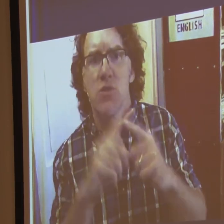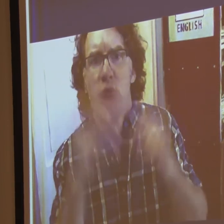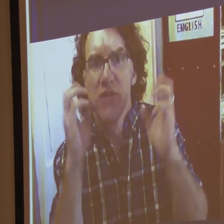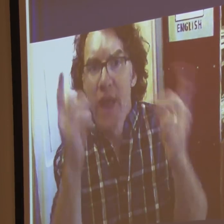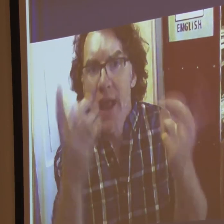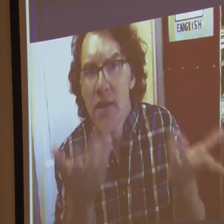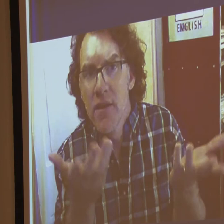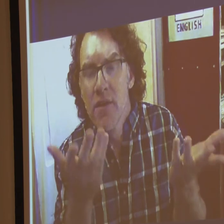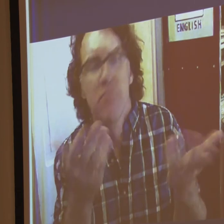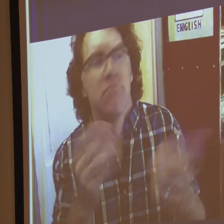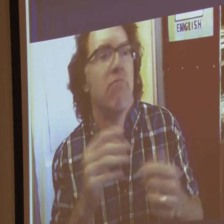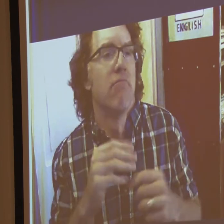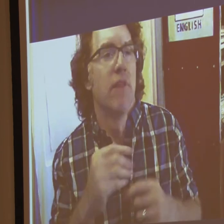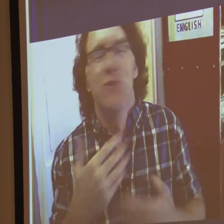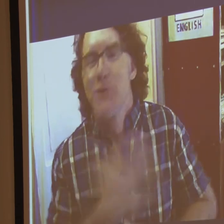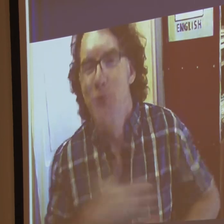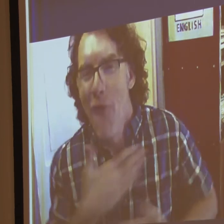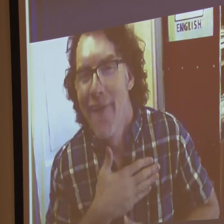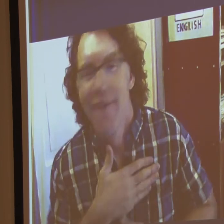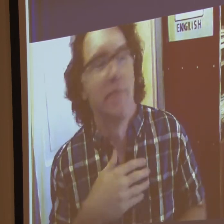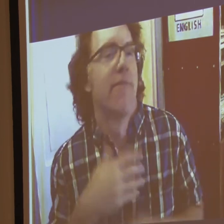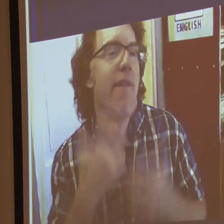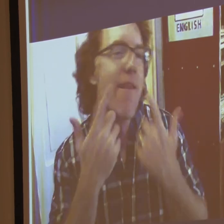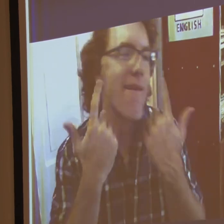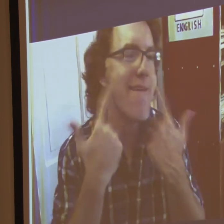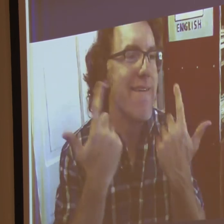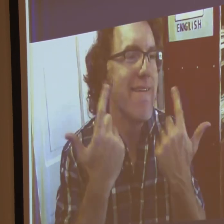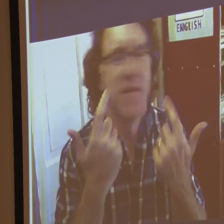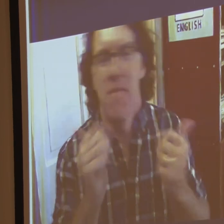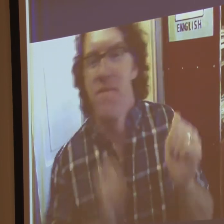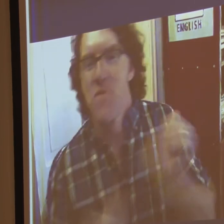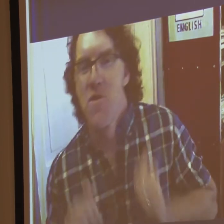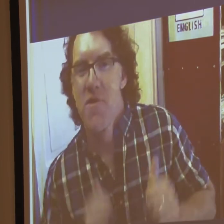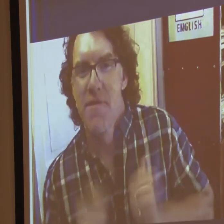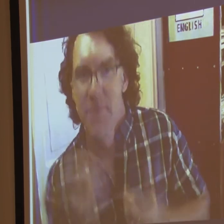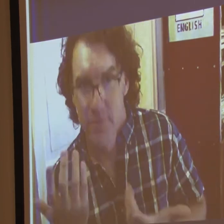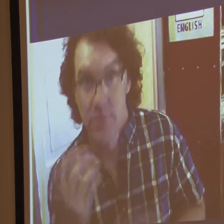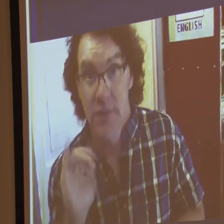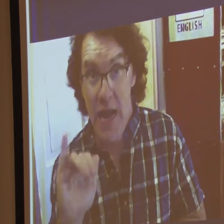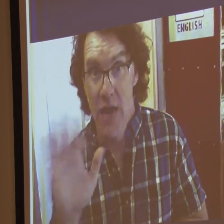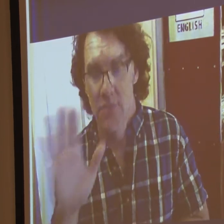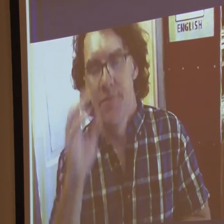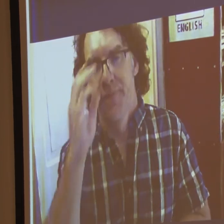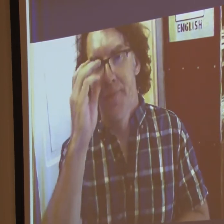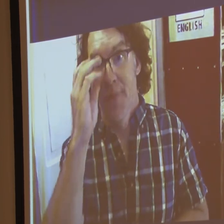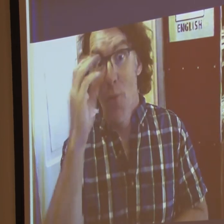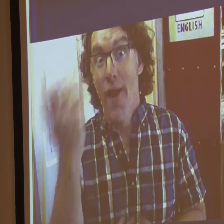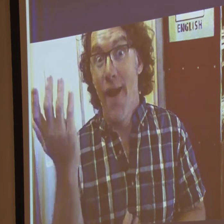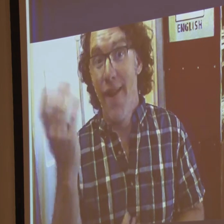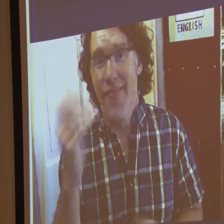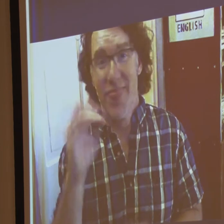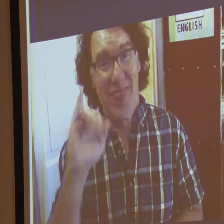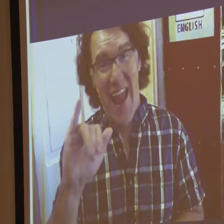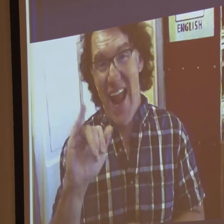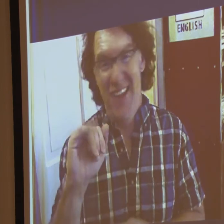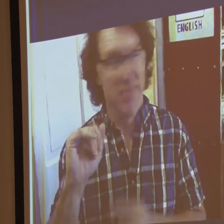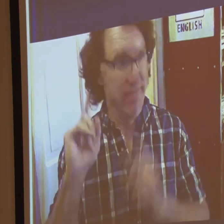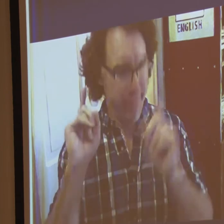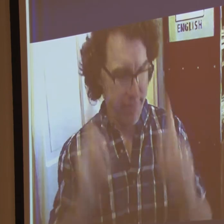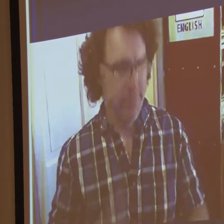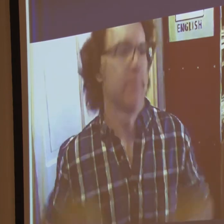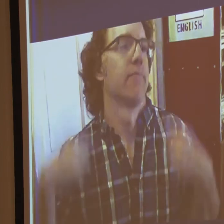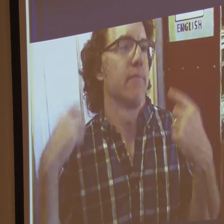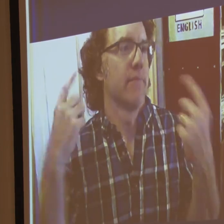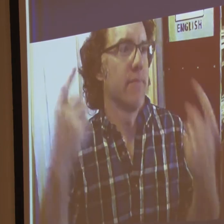to it. And our mission was to educate, to make the laugh, of course, to have those kinds of